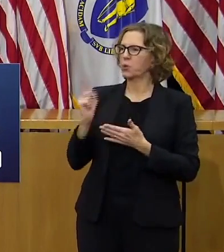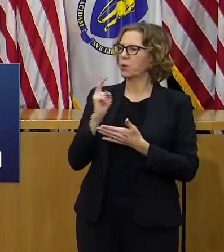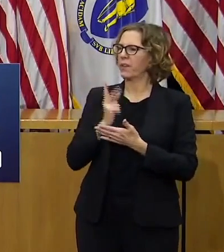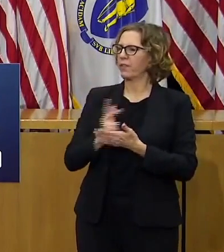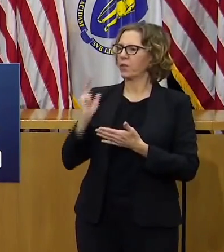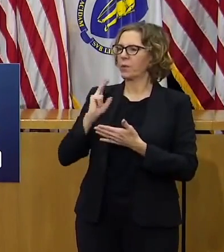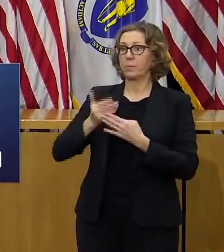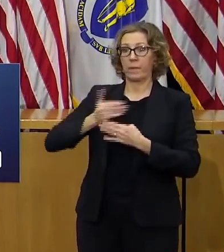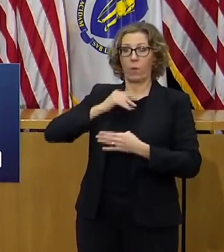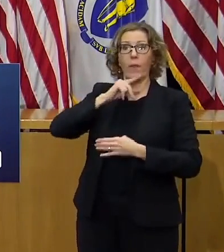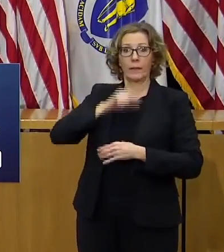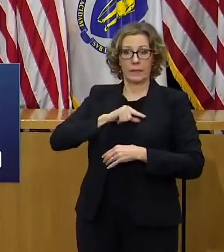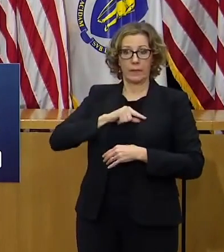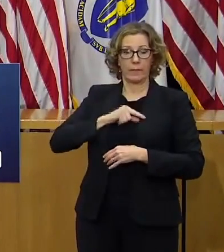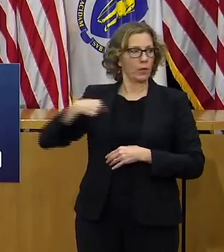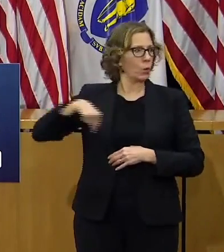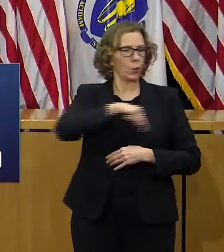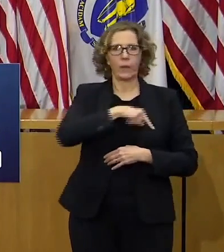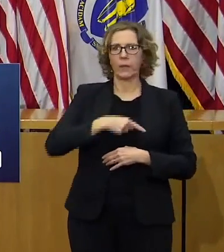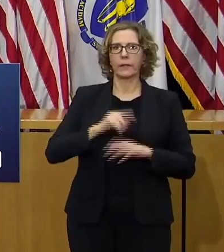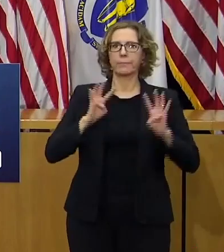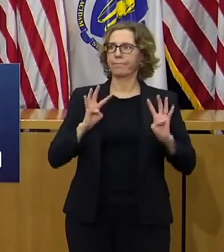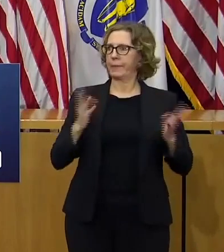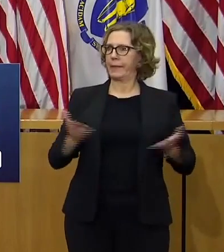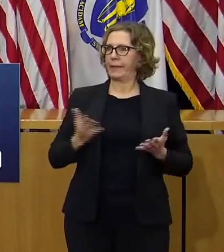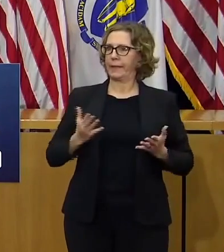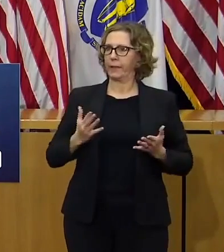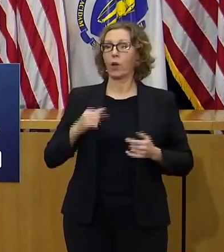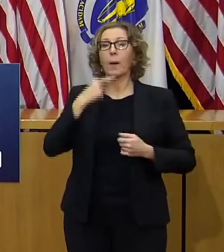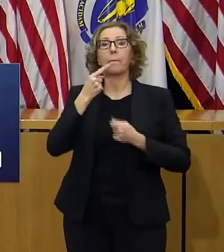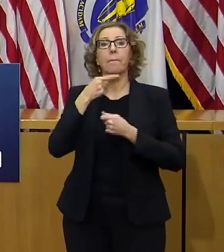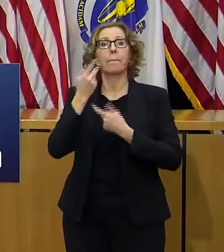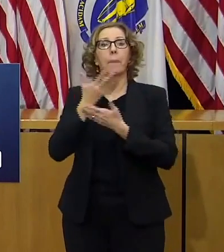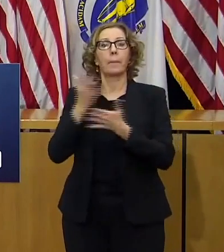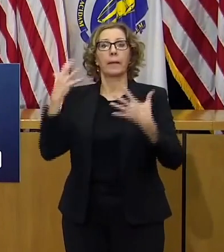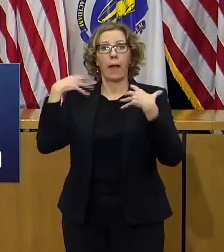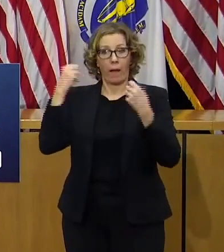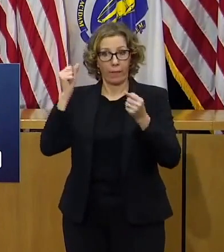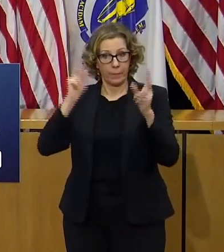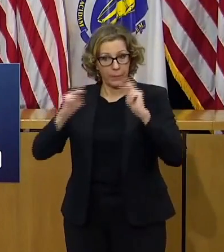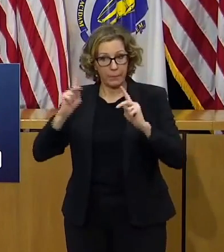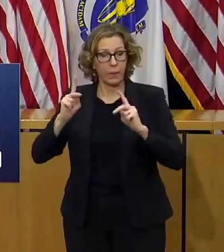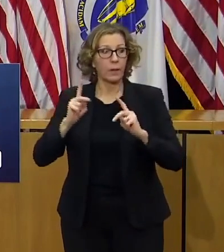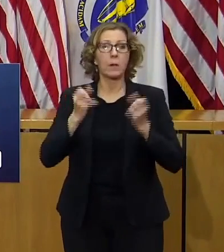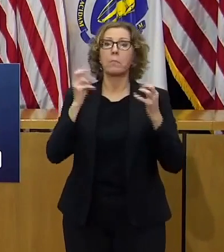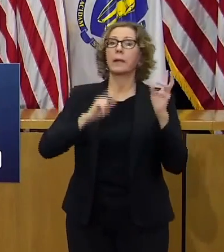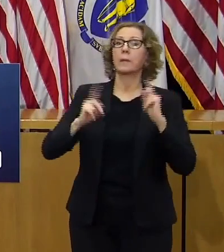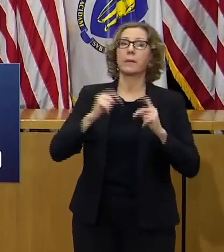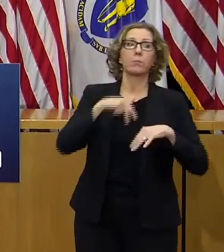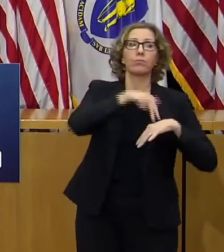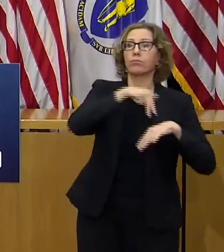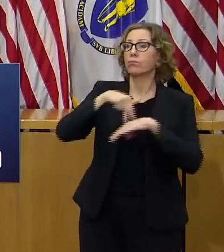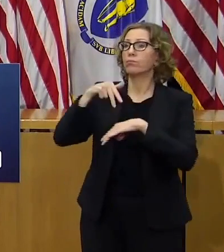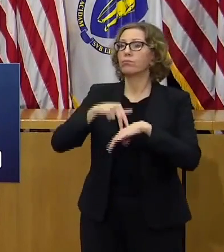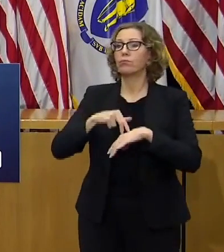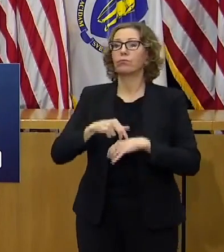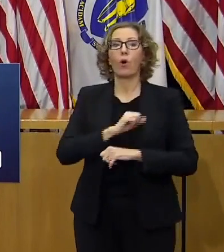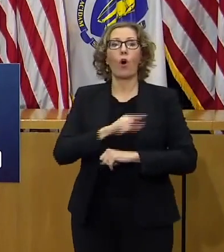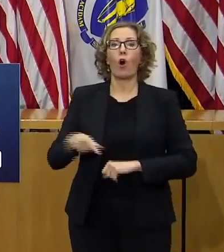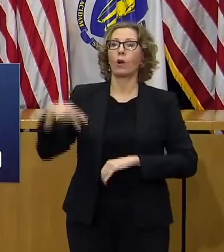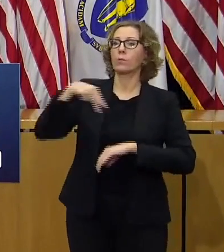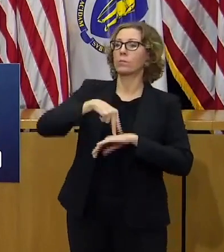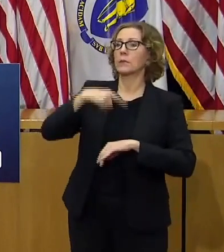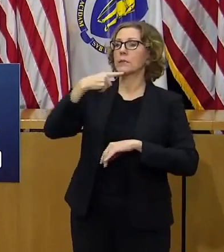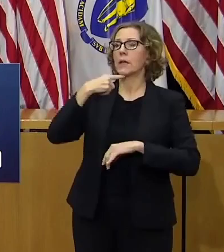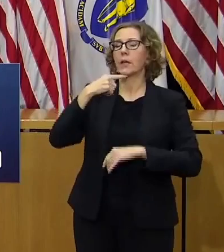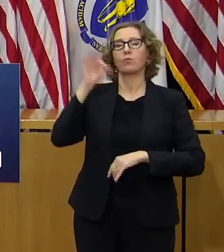so many other folks in the public policy government public health and health care community stood at other places and said